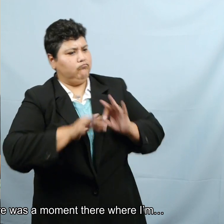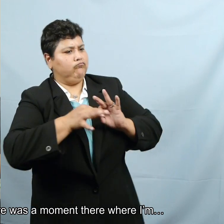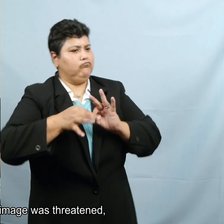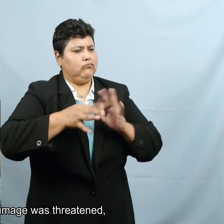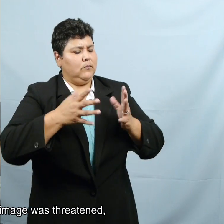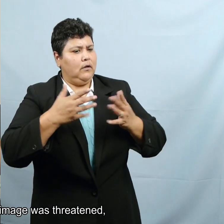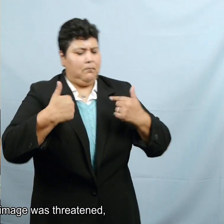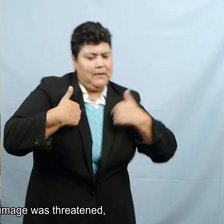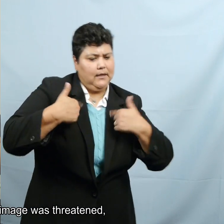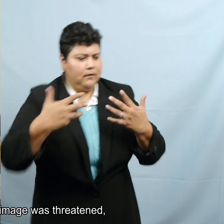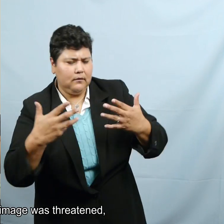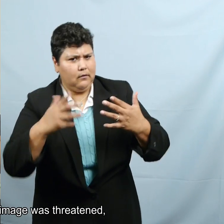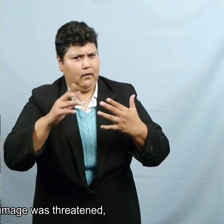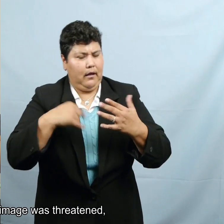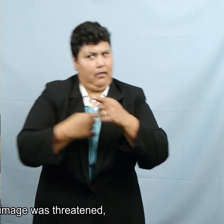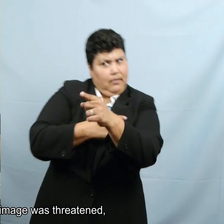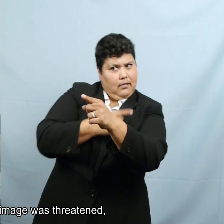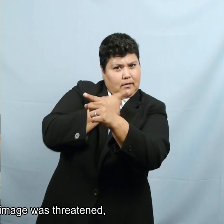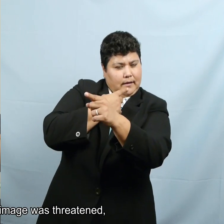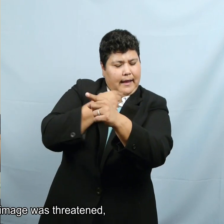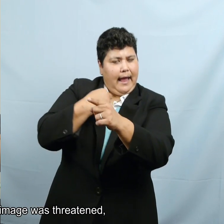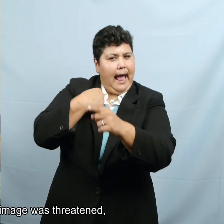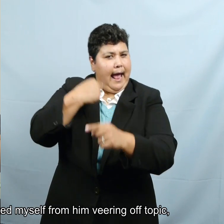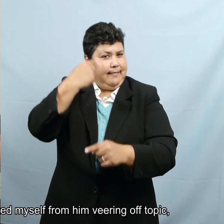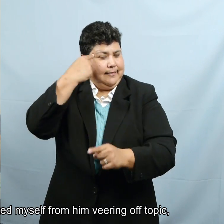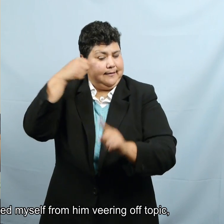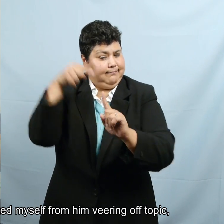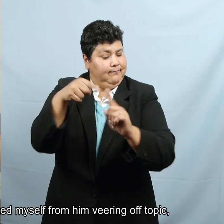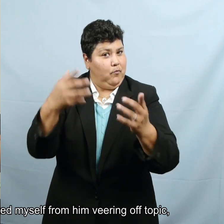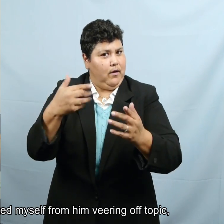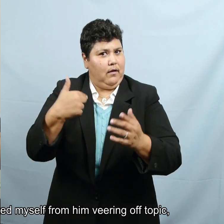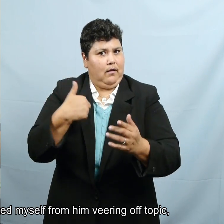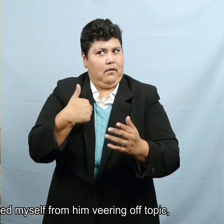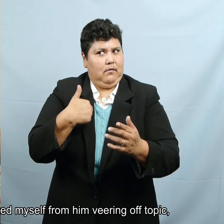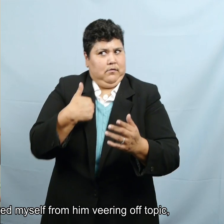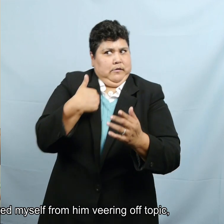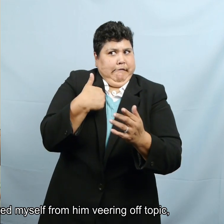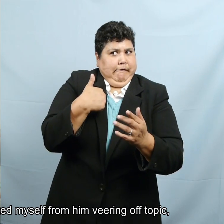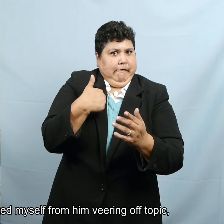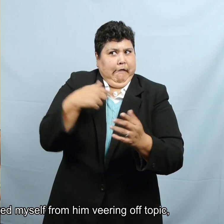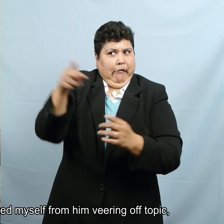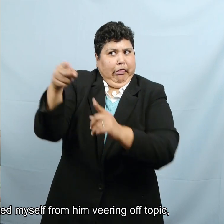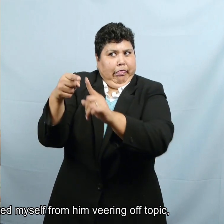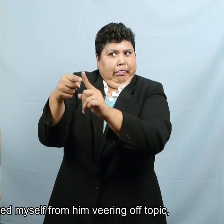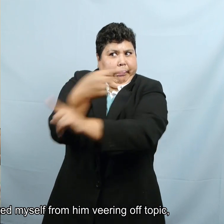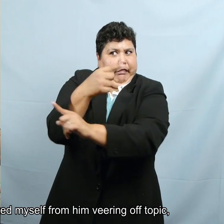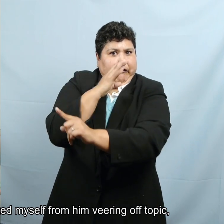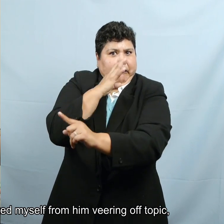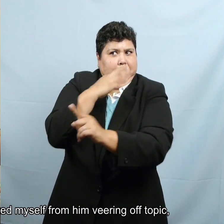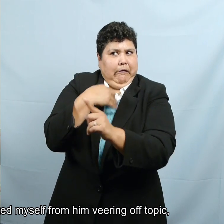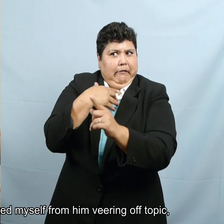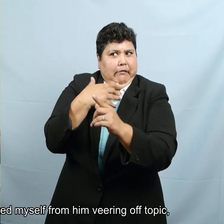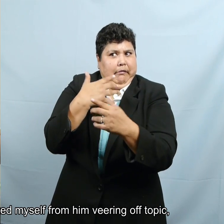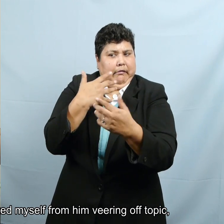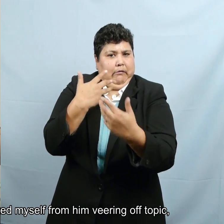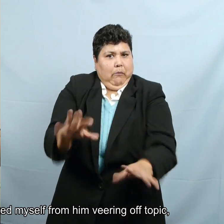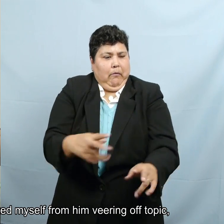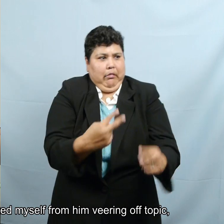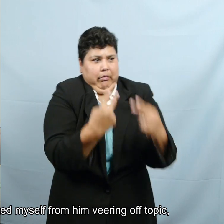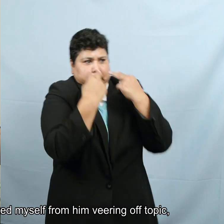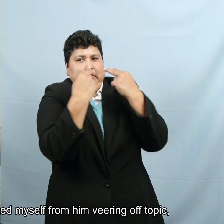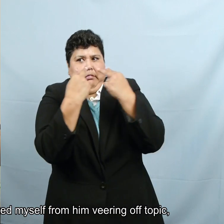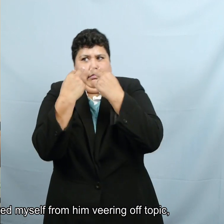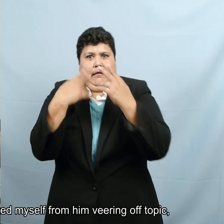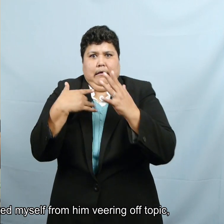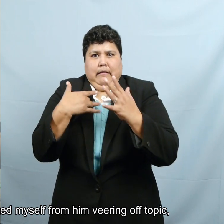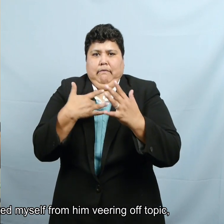there where my image was threatened. And so I disassociated myself from that,